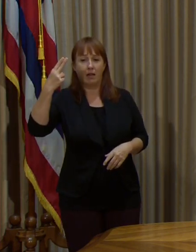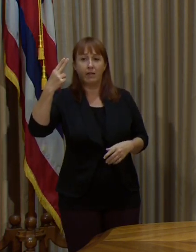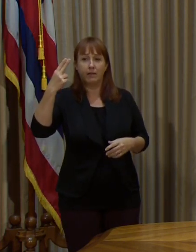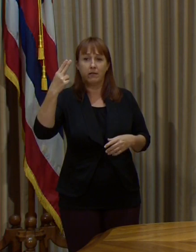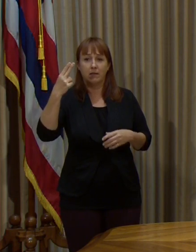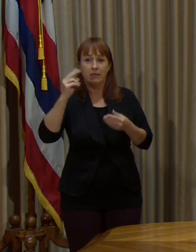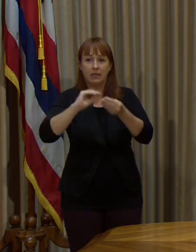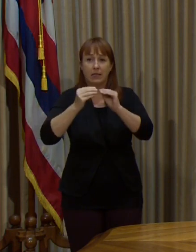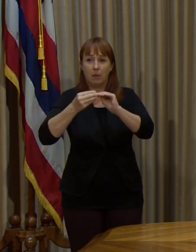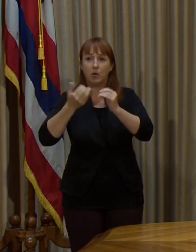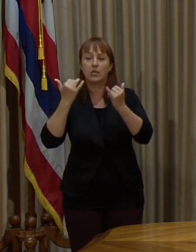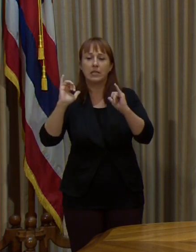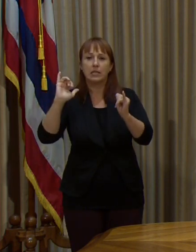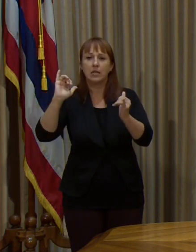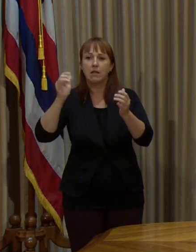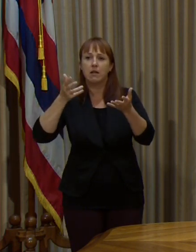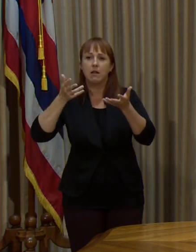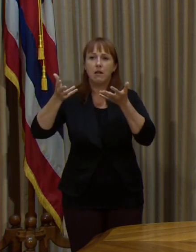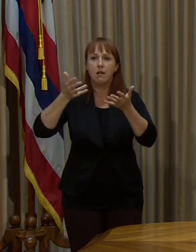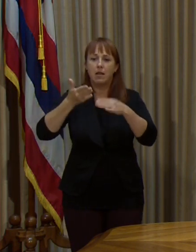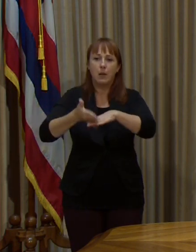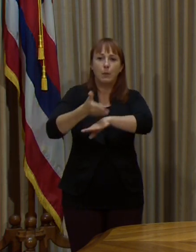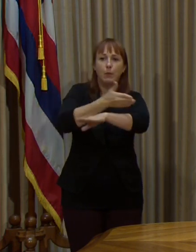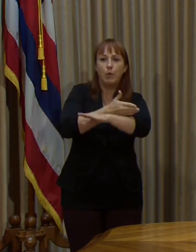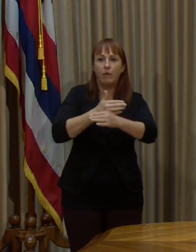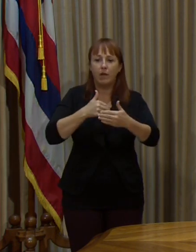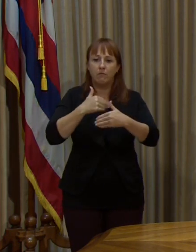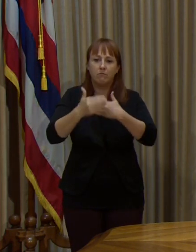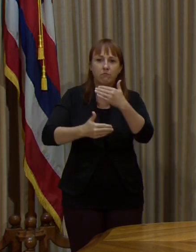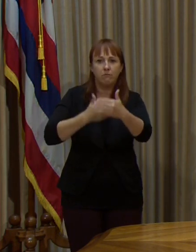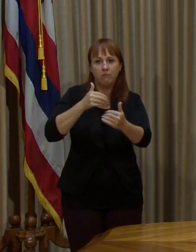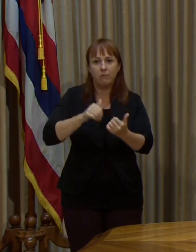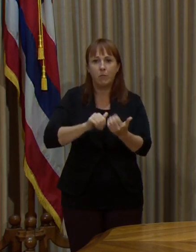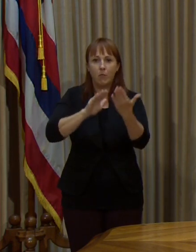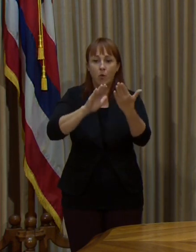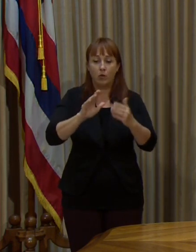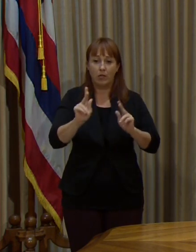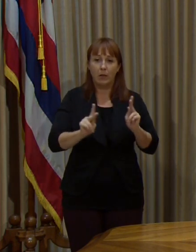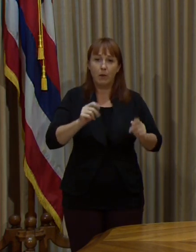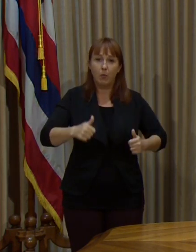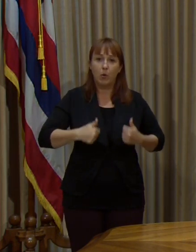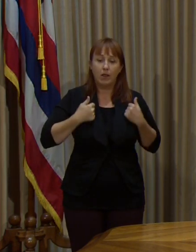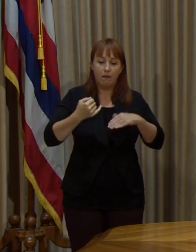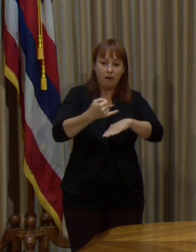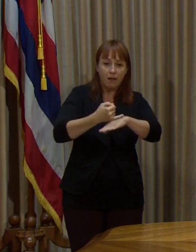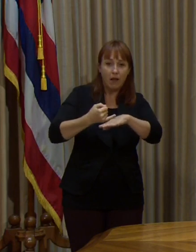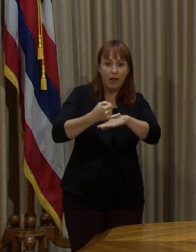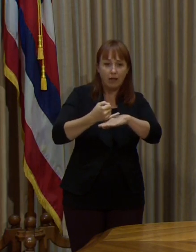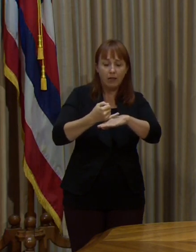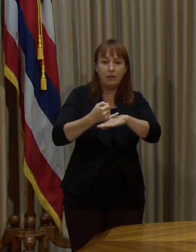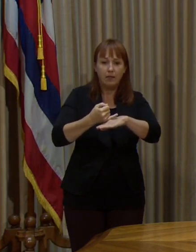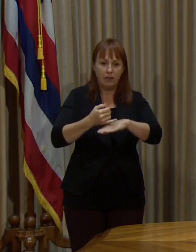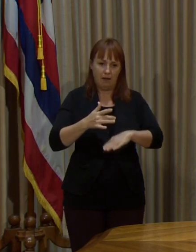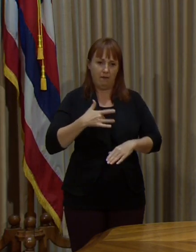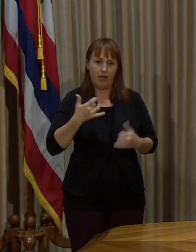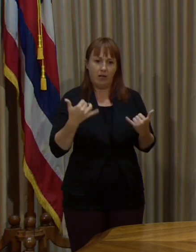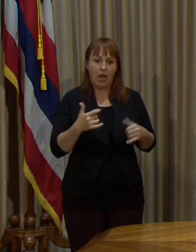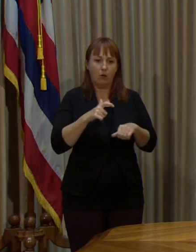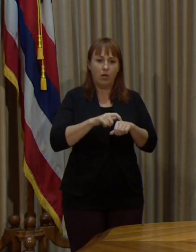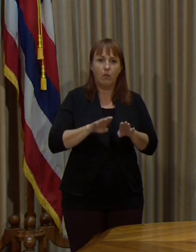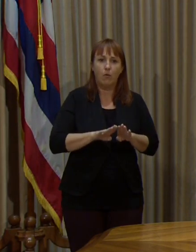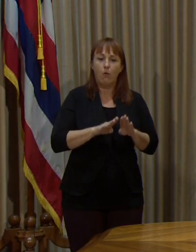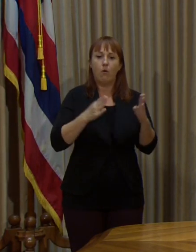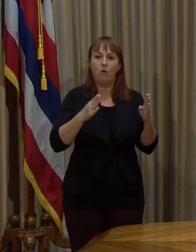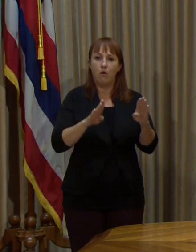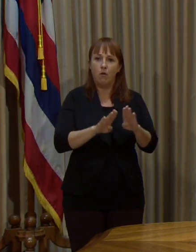we are getting better at what we're doing as far as our people are concerned. And I think they feel it's time to open